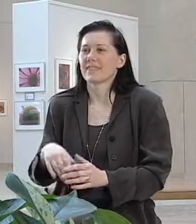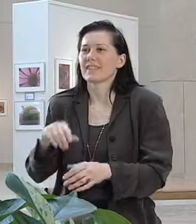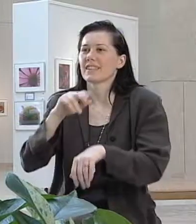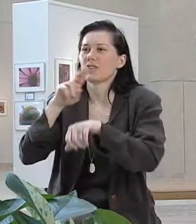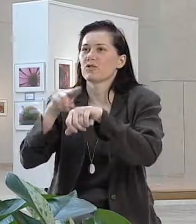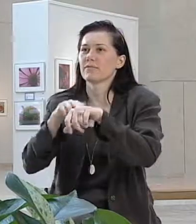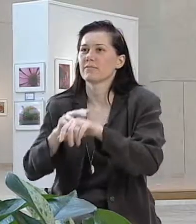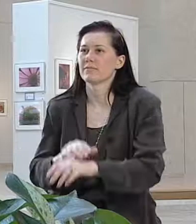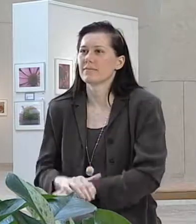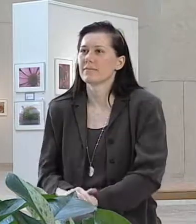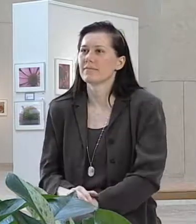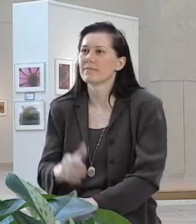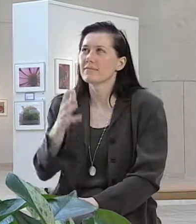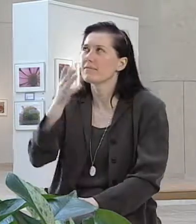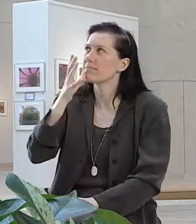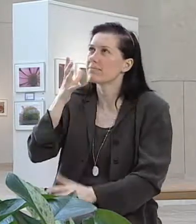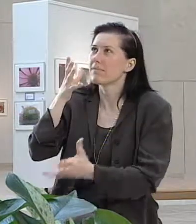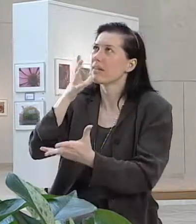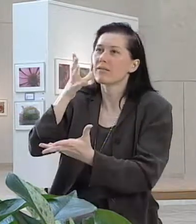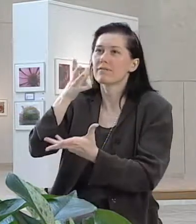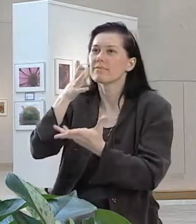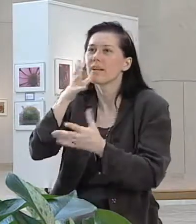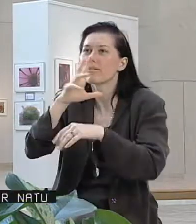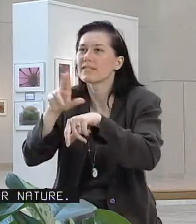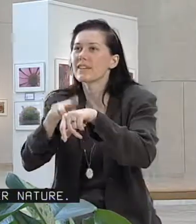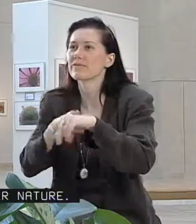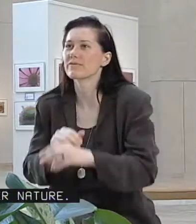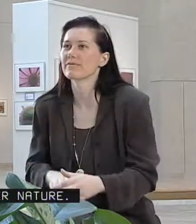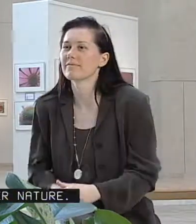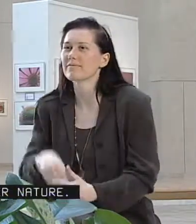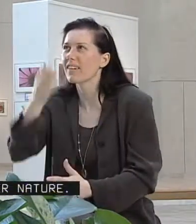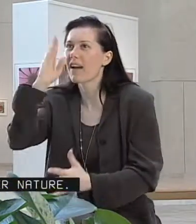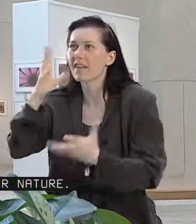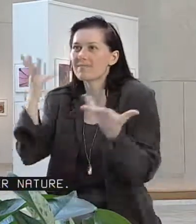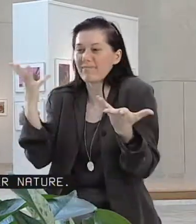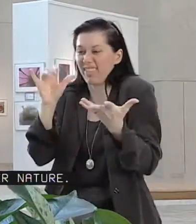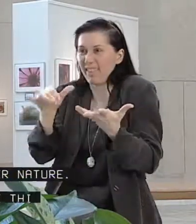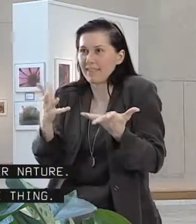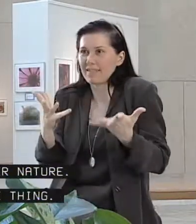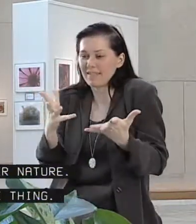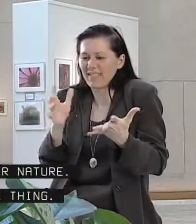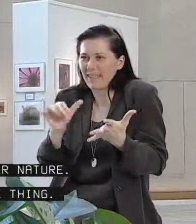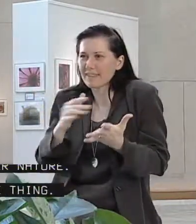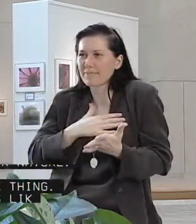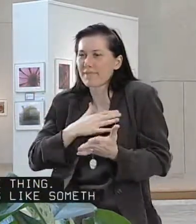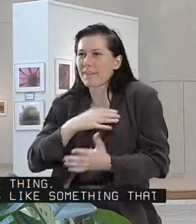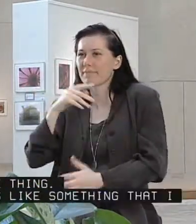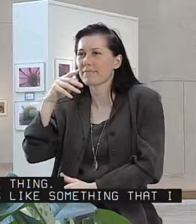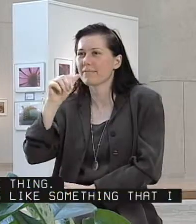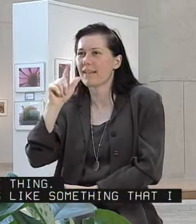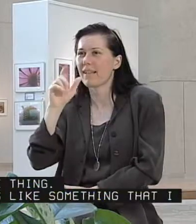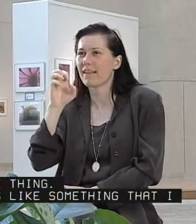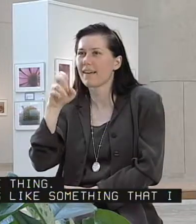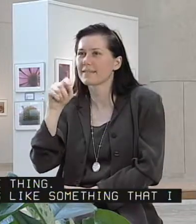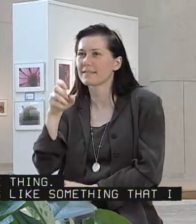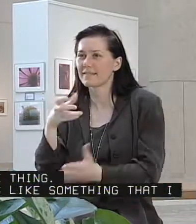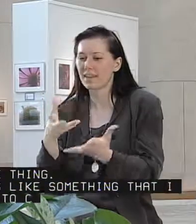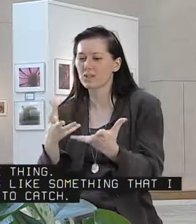Nature. Like Mother Nature, God, that whole thing, that feels like that's something I'm trying to catch.